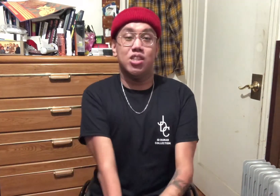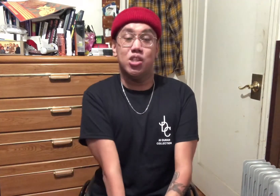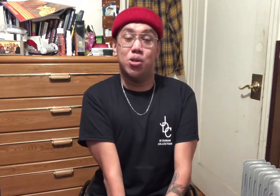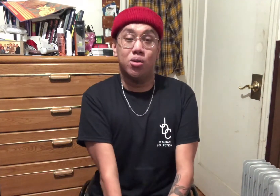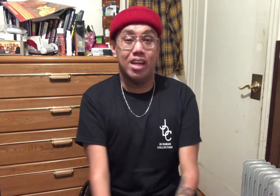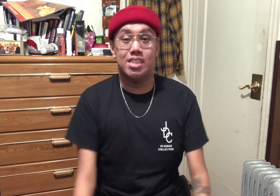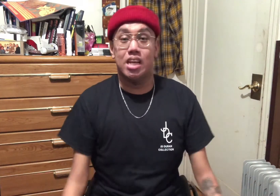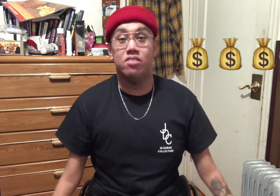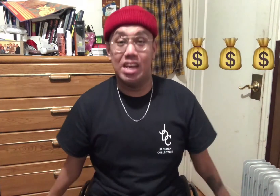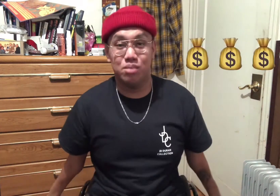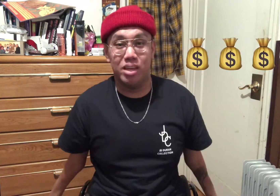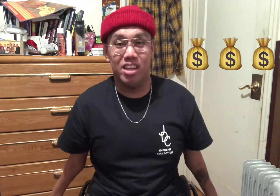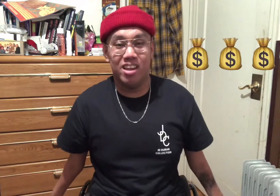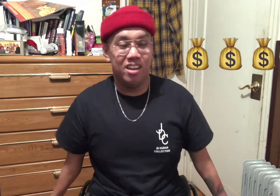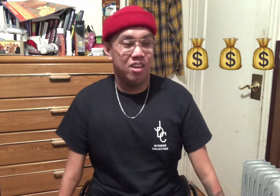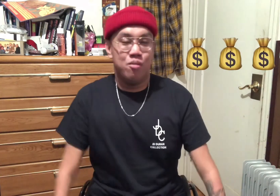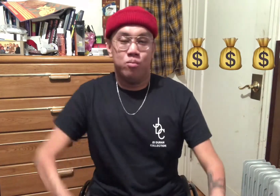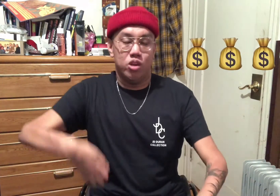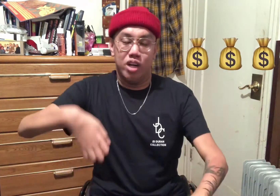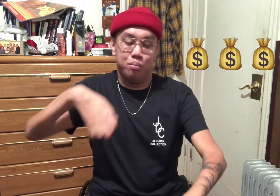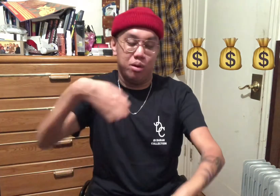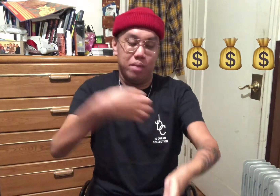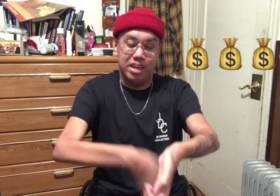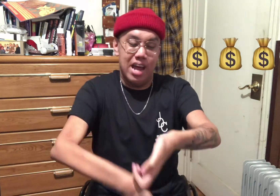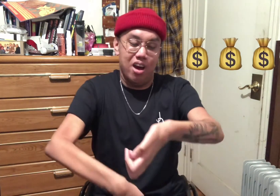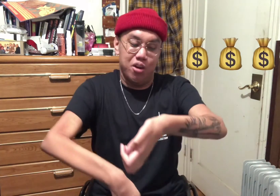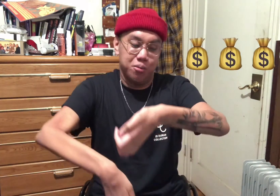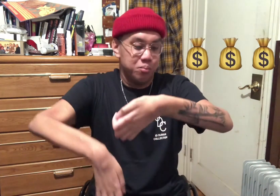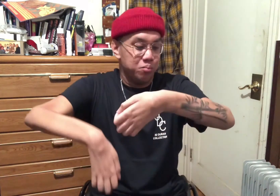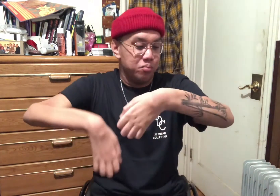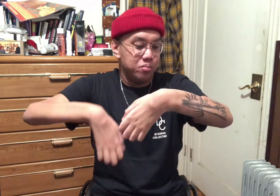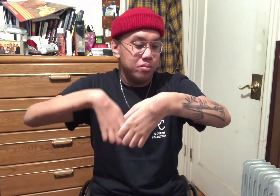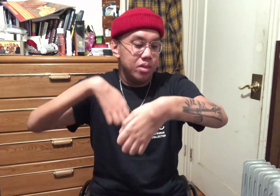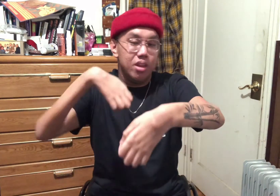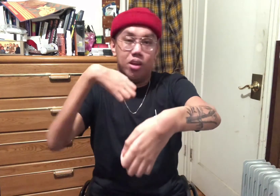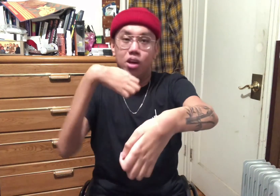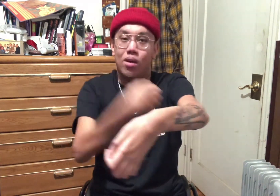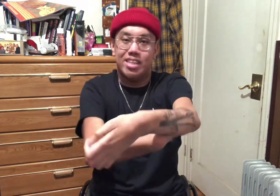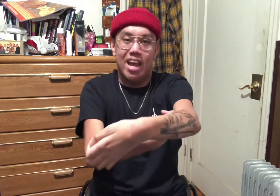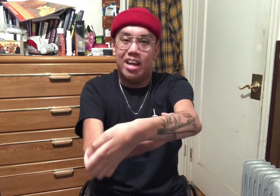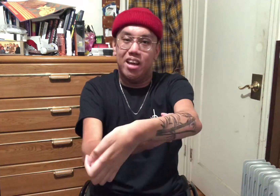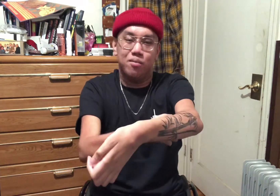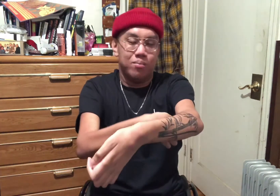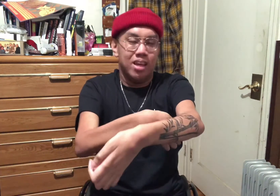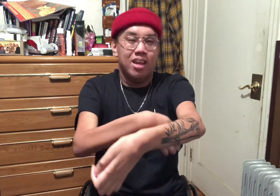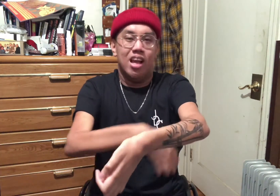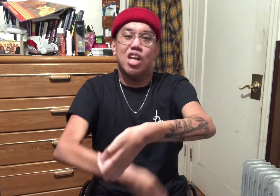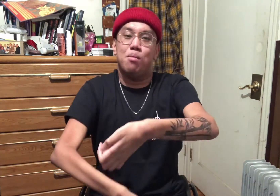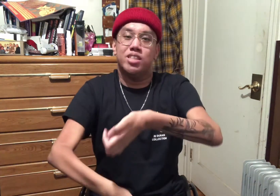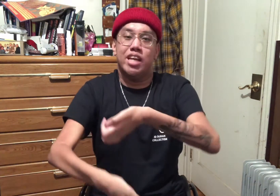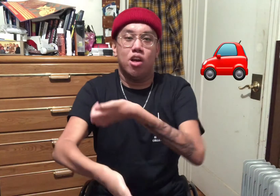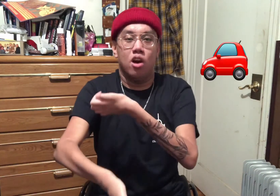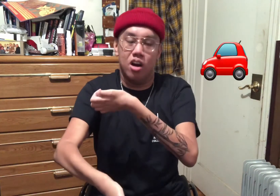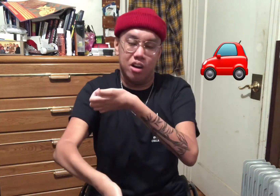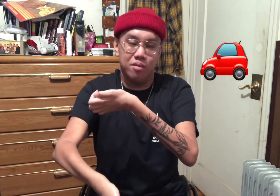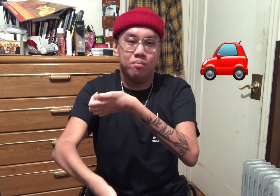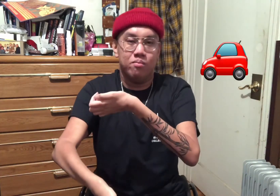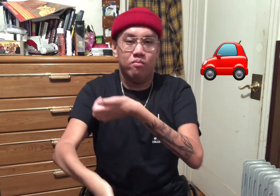is an investment. You're going to put money down. You're going to get it. It's almost like a car, for